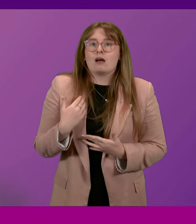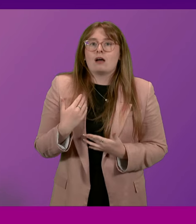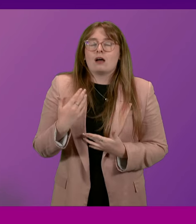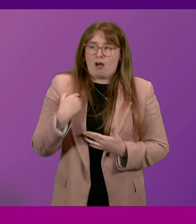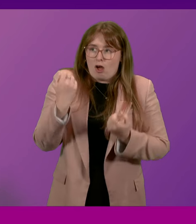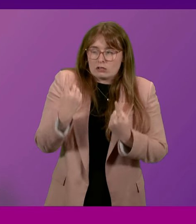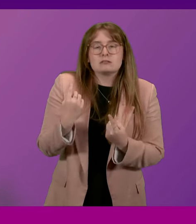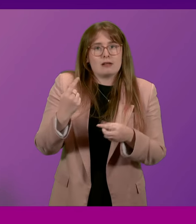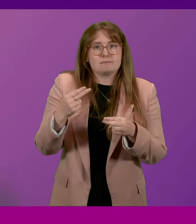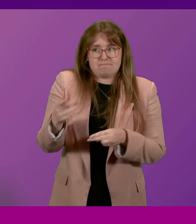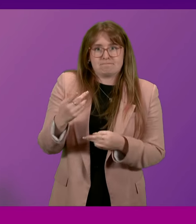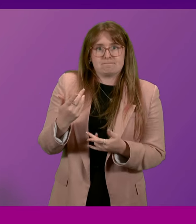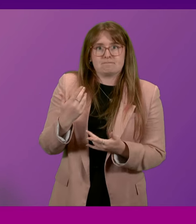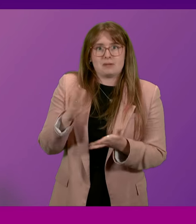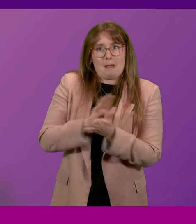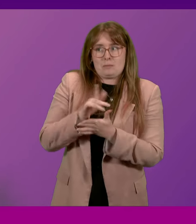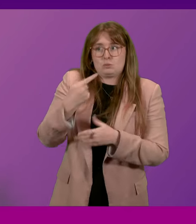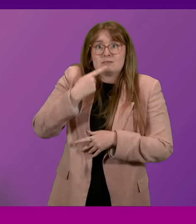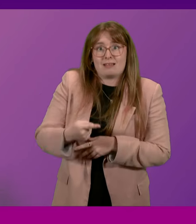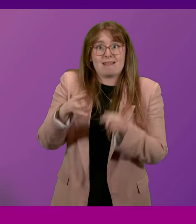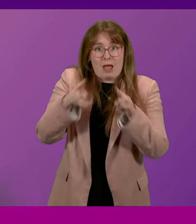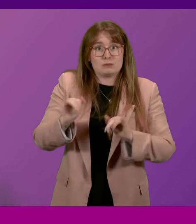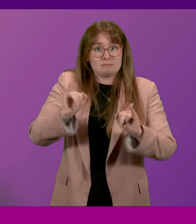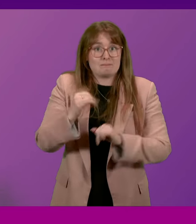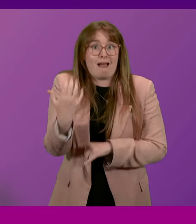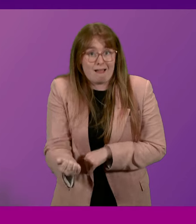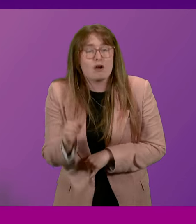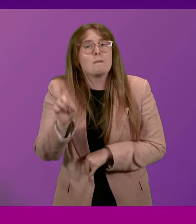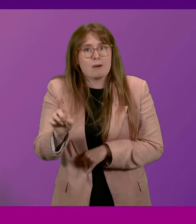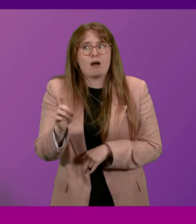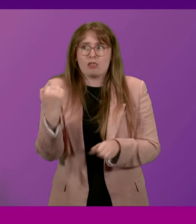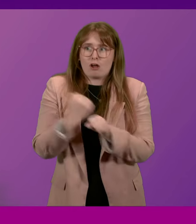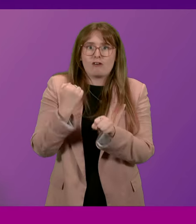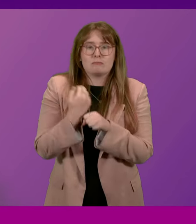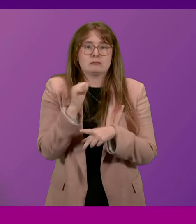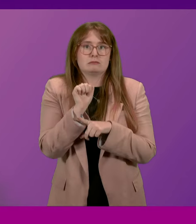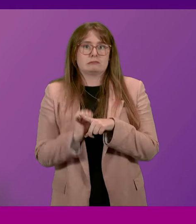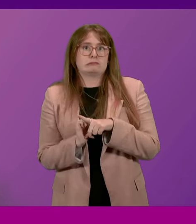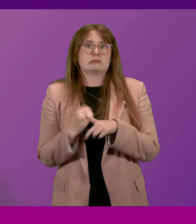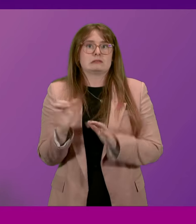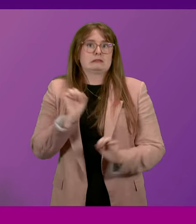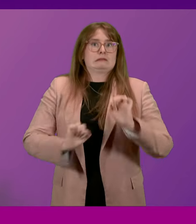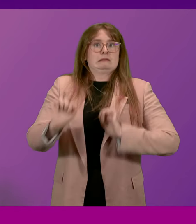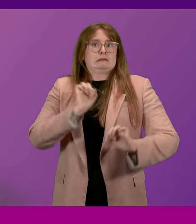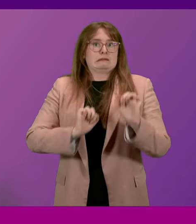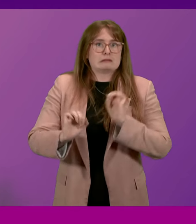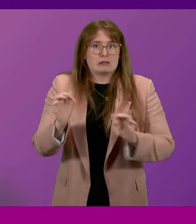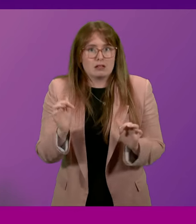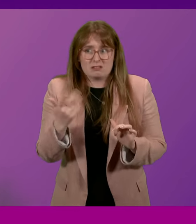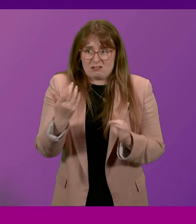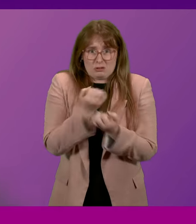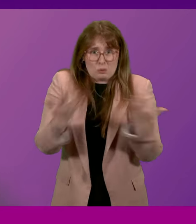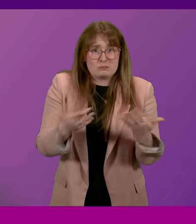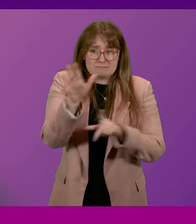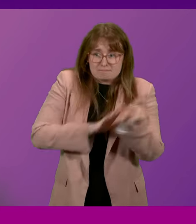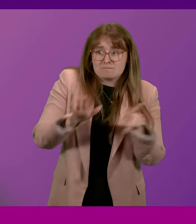recognises a housing emergency, but the broader answer demonstrates a government with its head in the sand and oblivious to the struggles of thousands of Scots